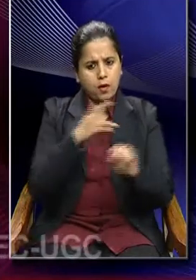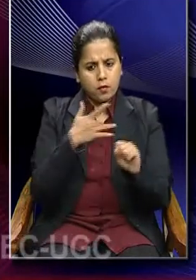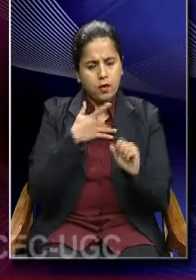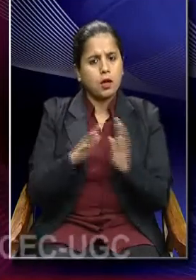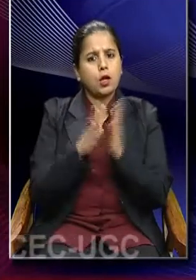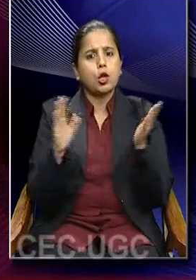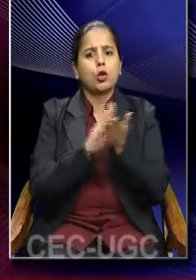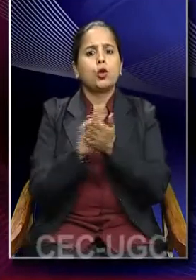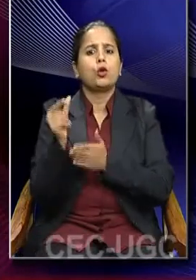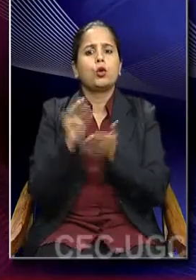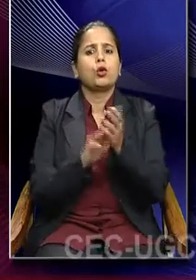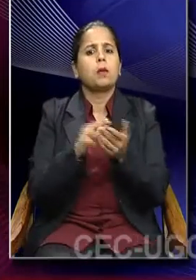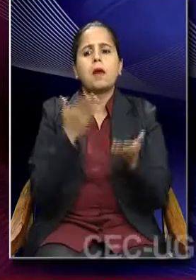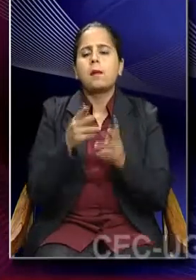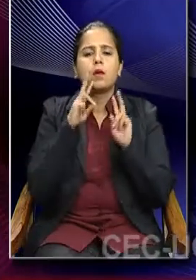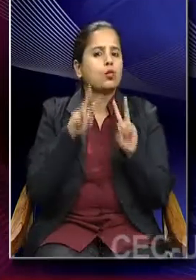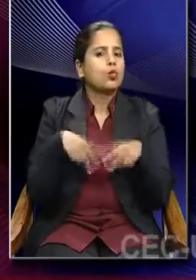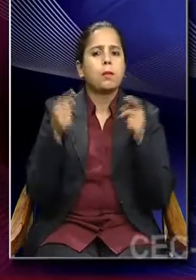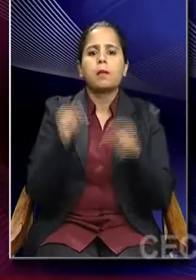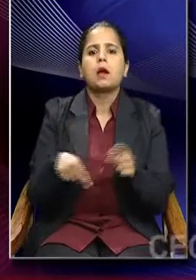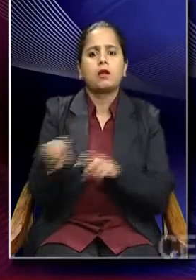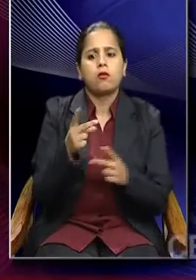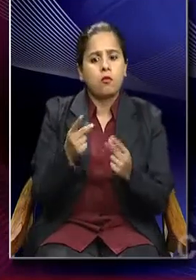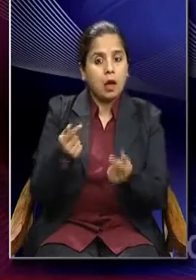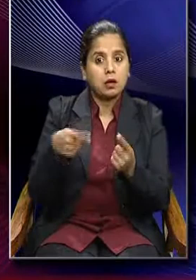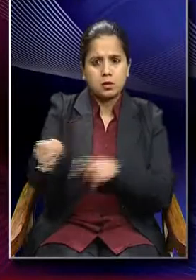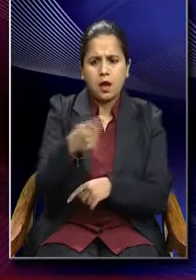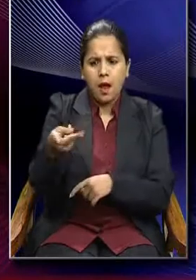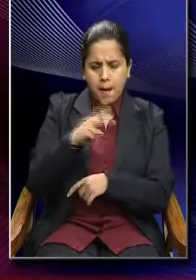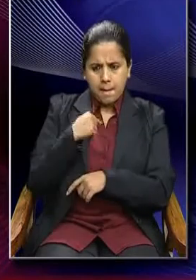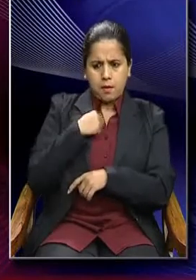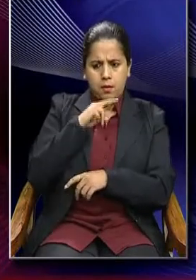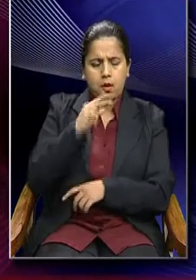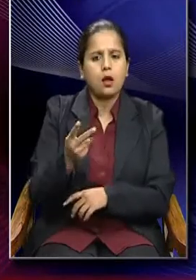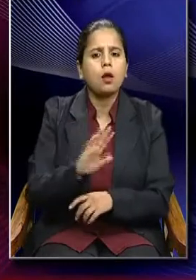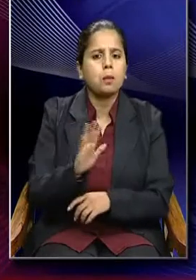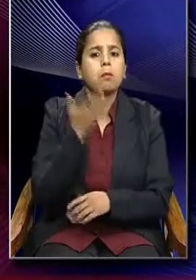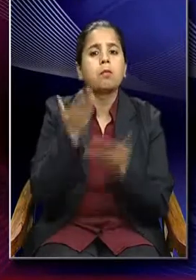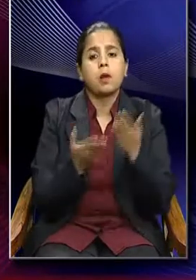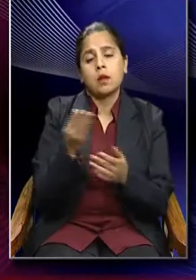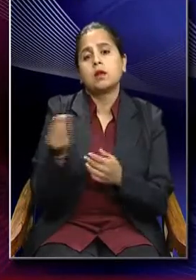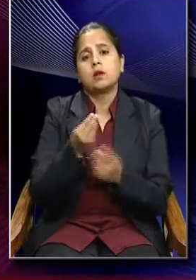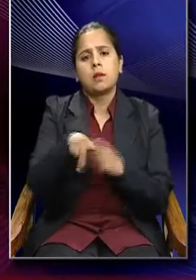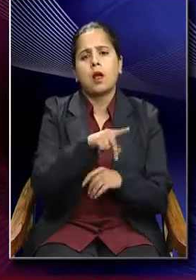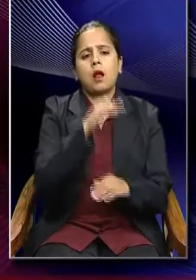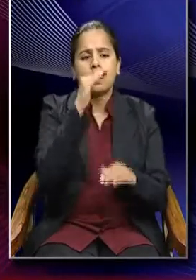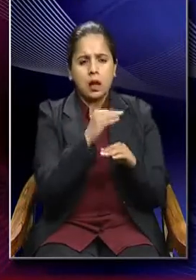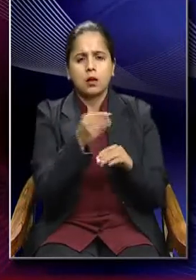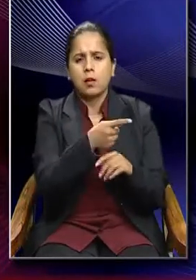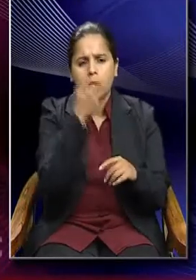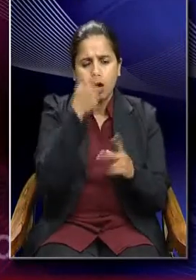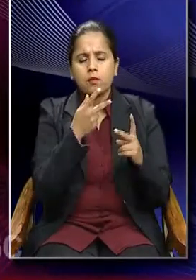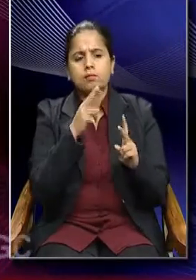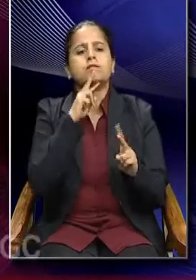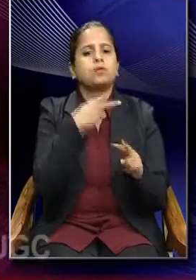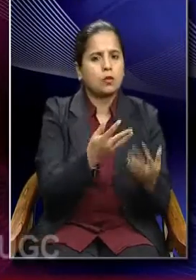human need not to react to the immediate stimulus, but may react to one of the lesser stimuli. So,